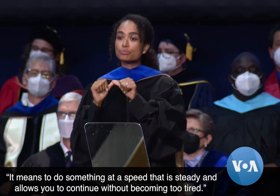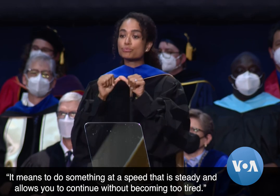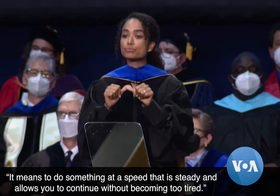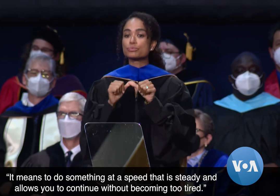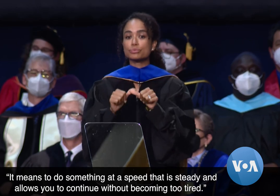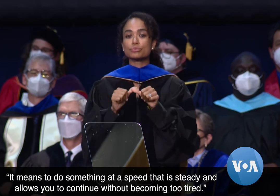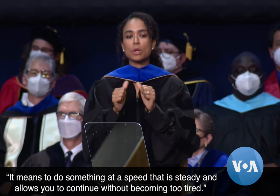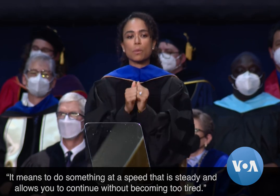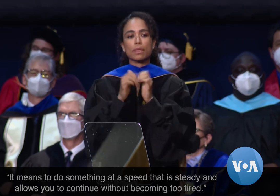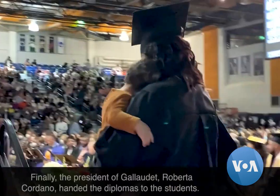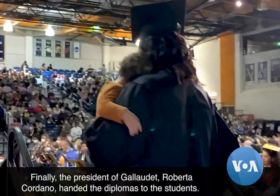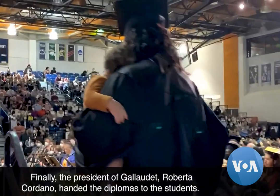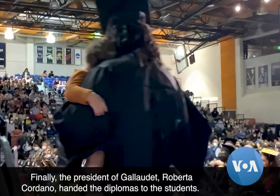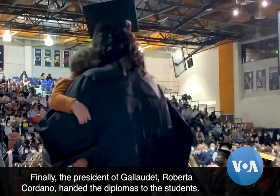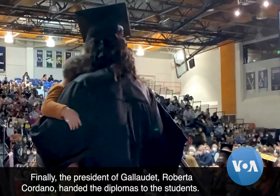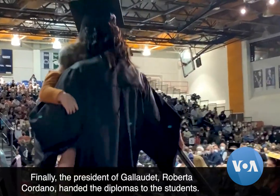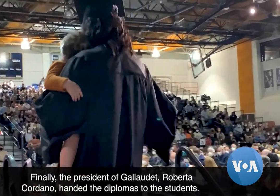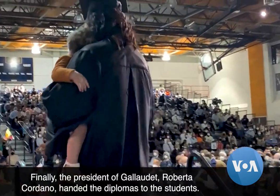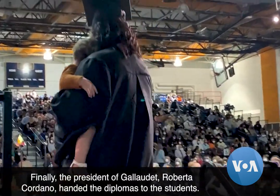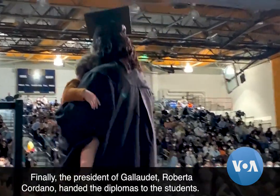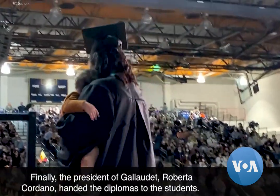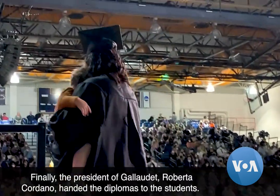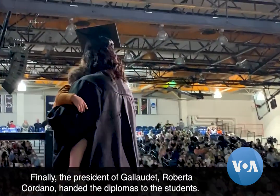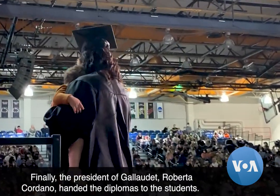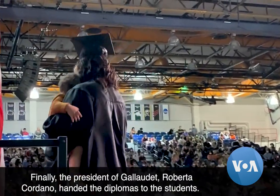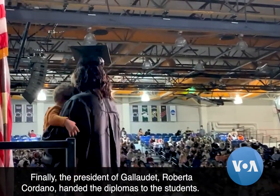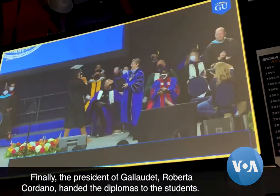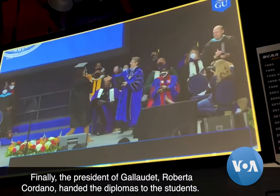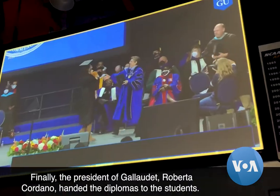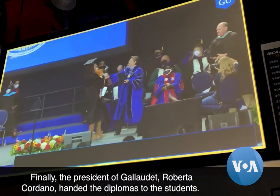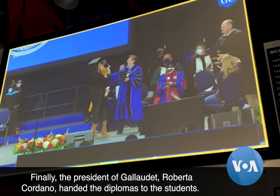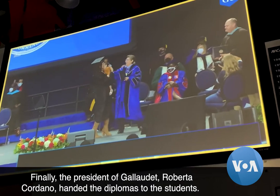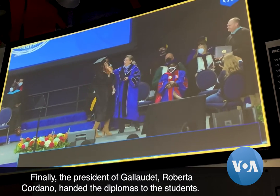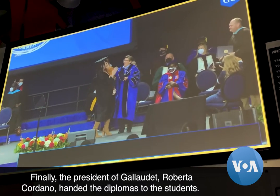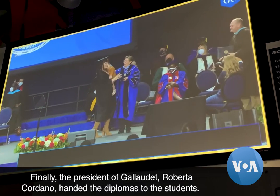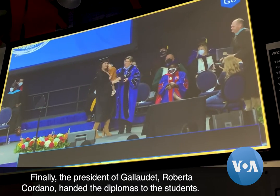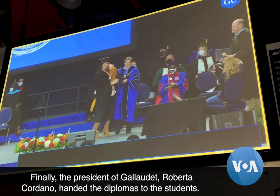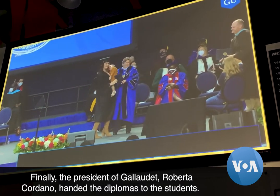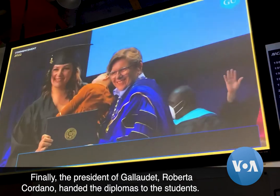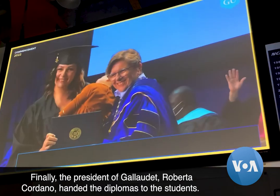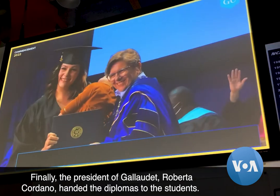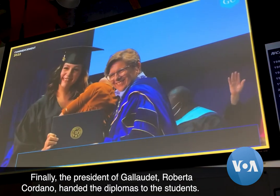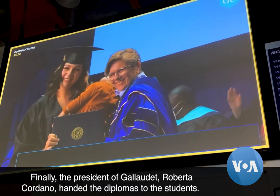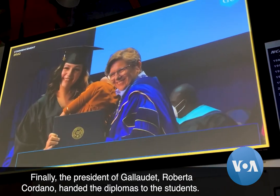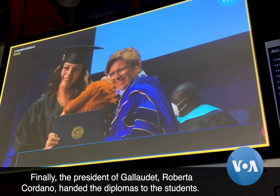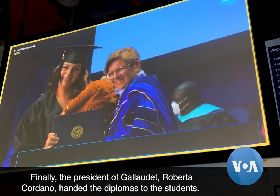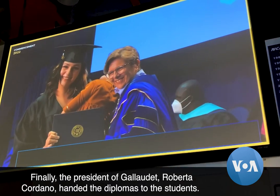too tired. Finally, president of Gallaudet, Roberta Cordano, handed the diplomas to the students.